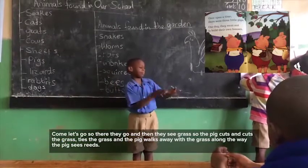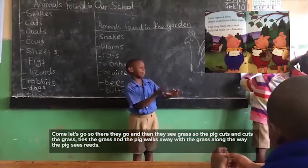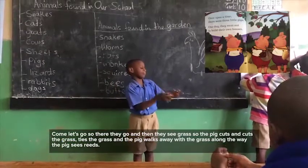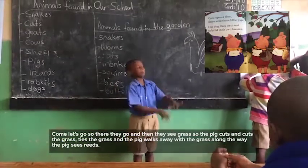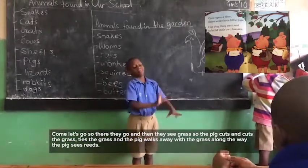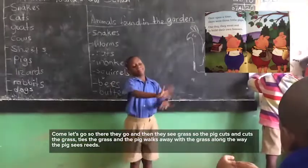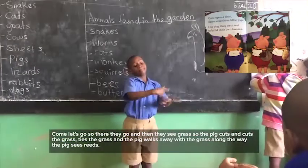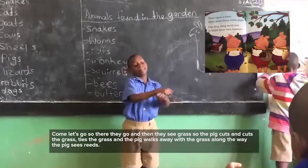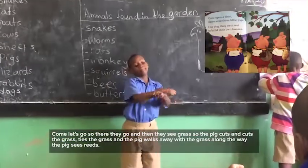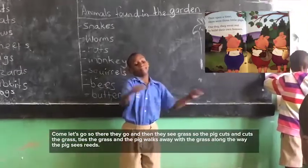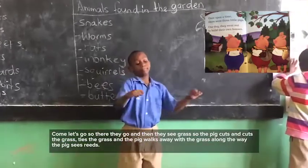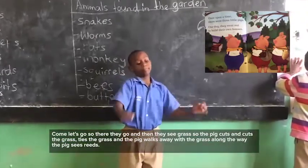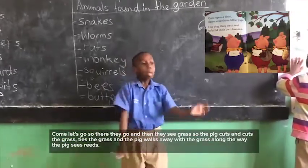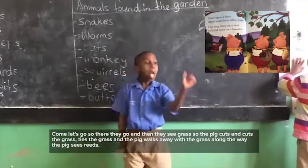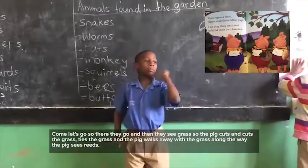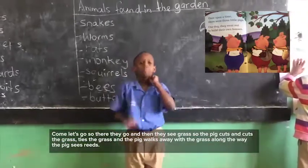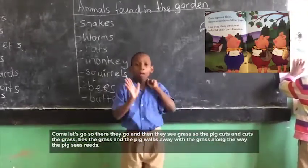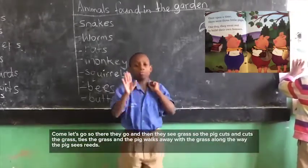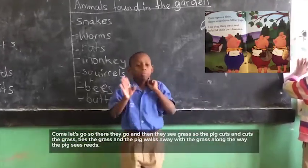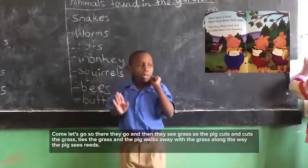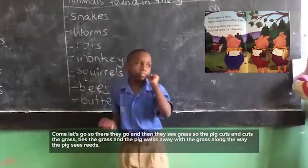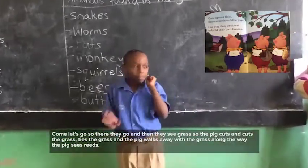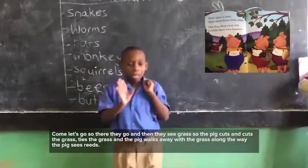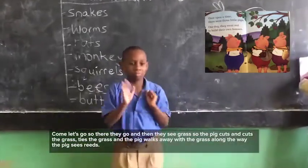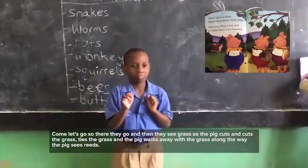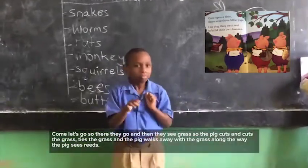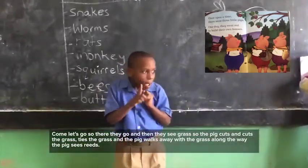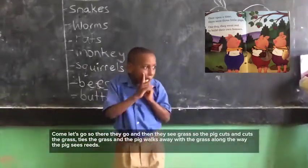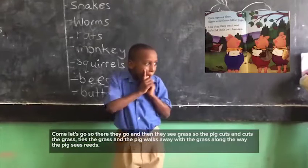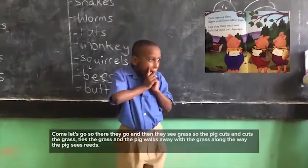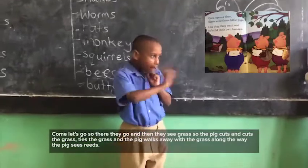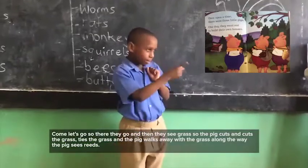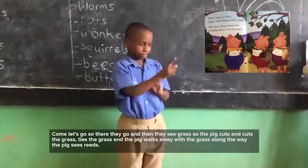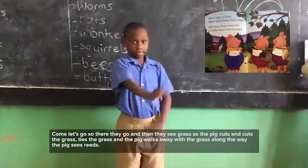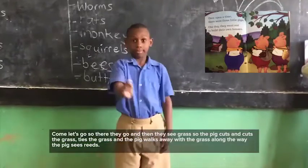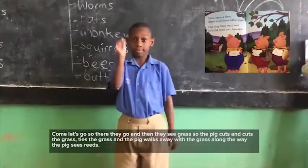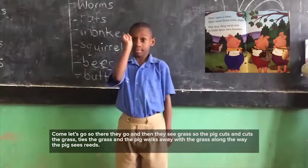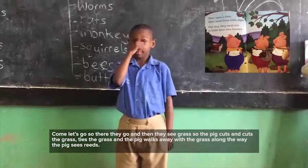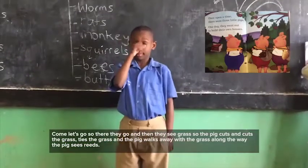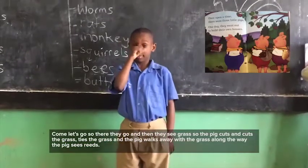Ties the grass and the pig walks away with the grass. Along the way, the pig sees